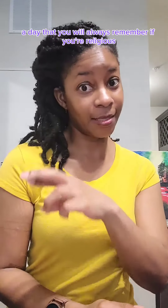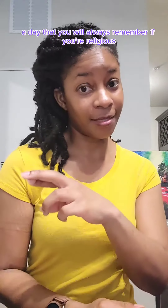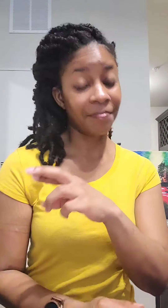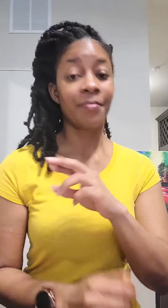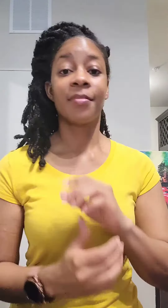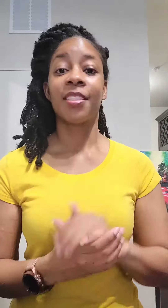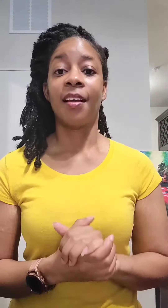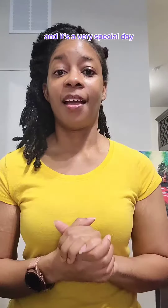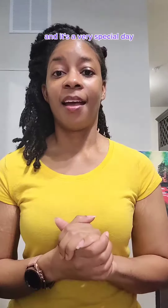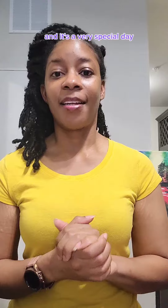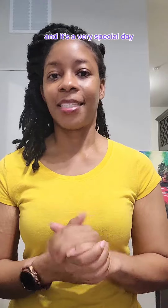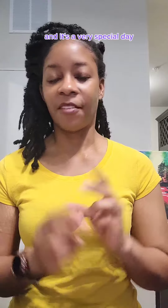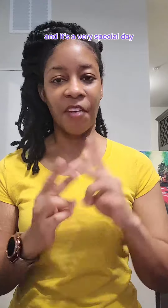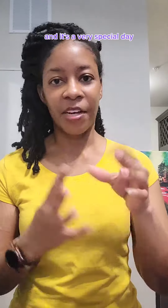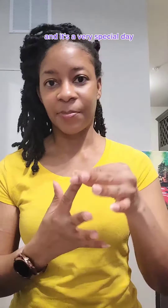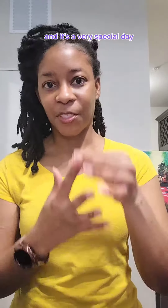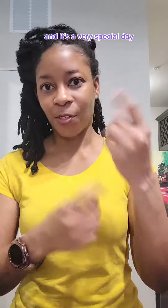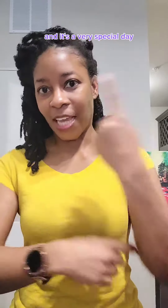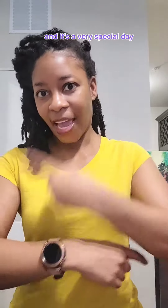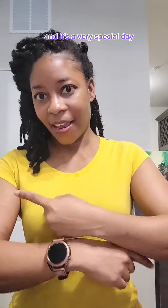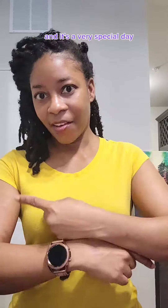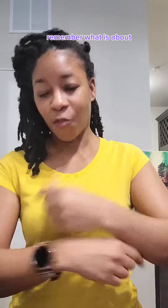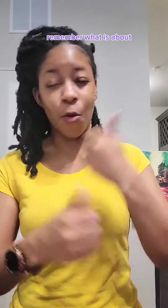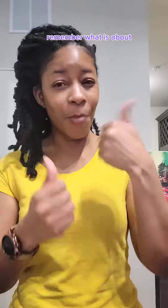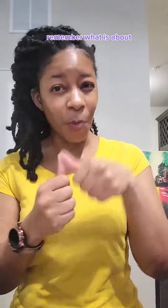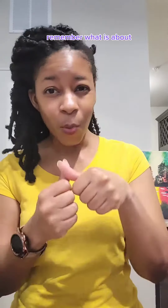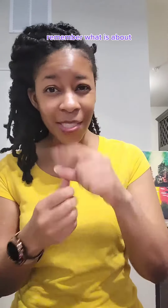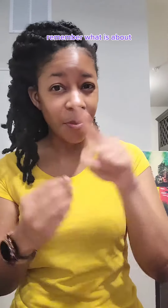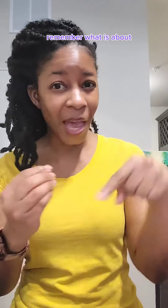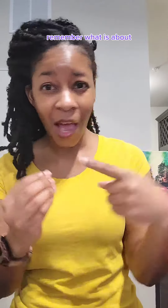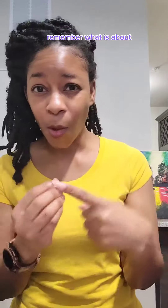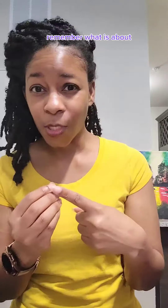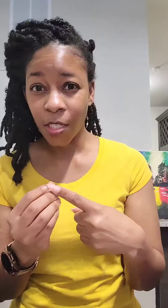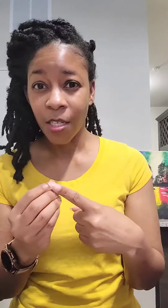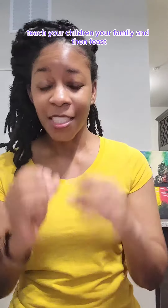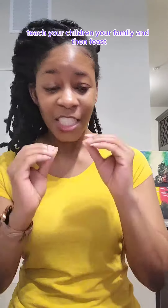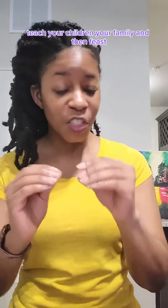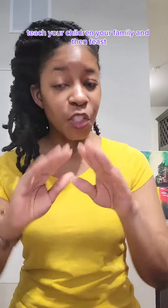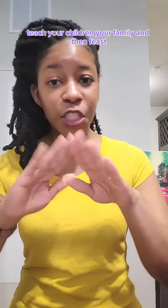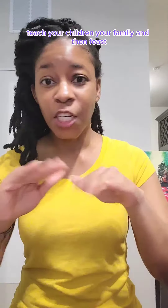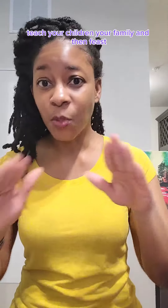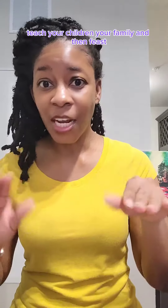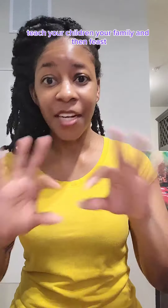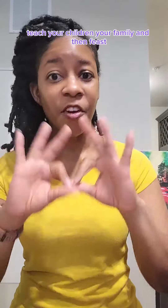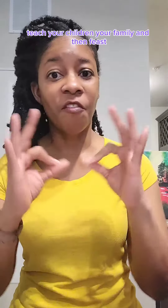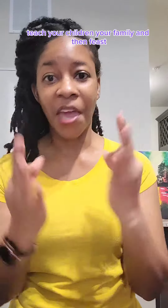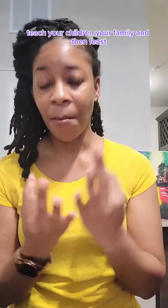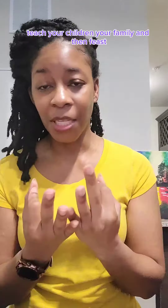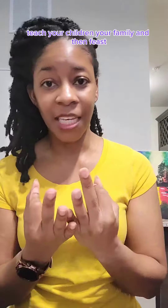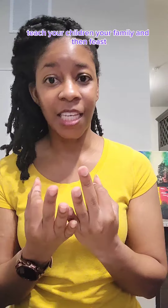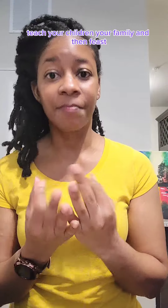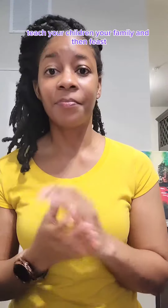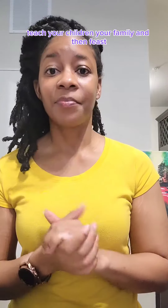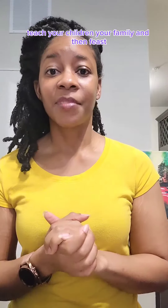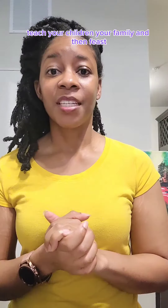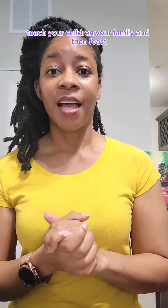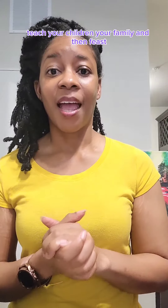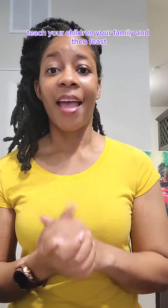And it's a very special day. Remember what it's about. Teach your children, your family, and